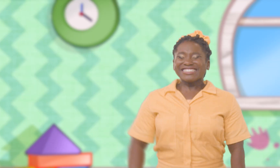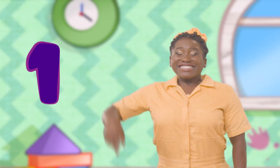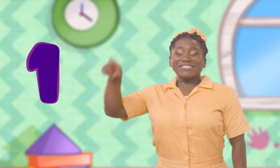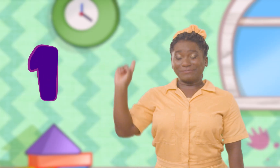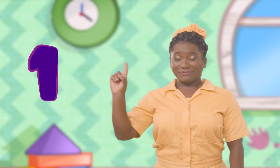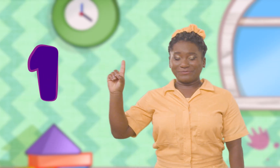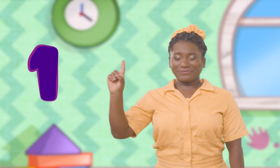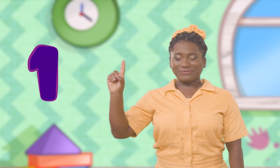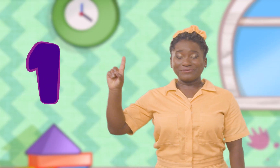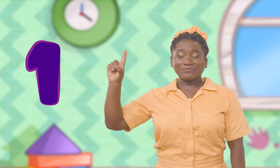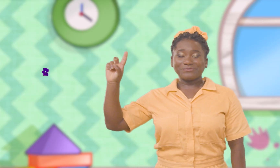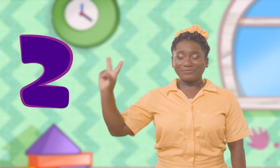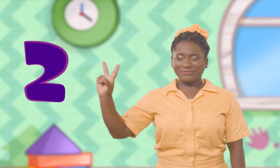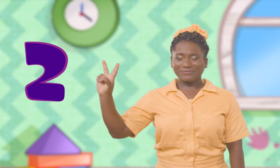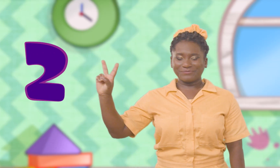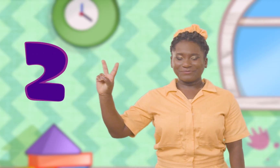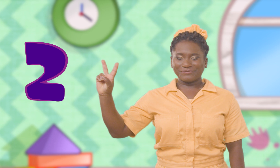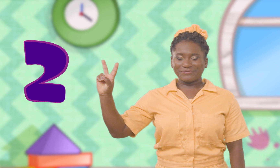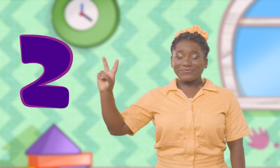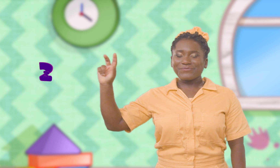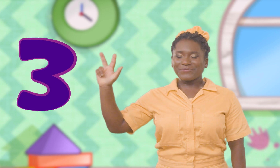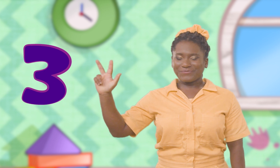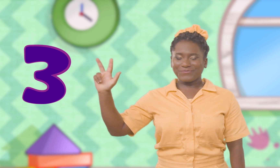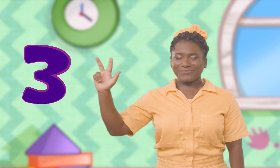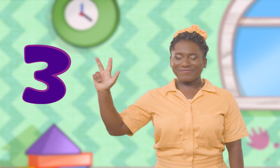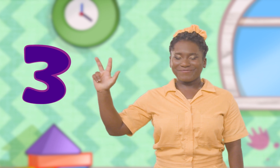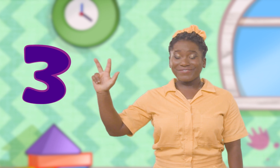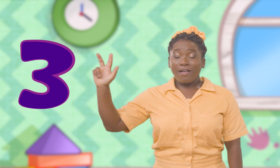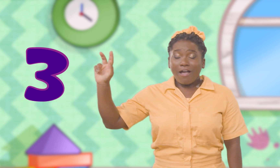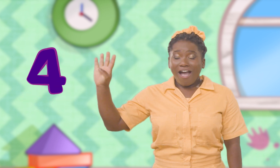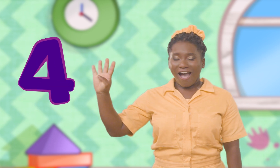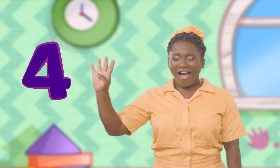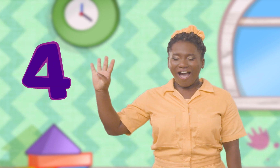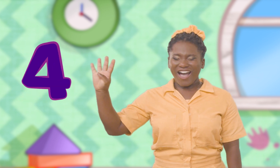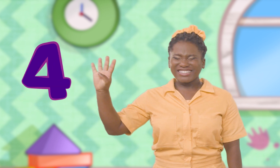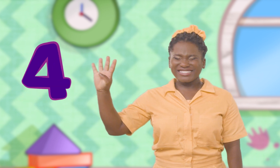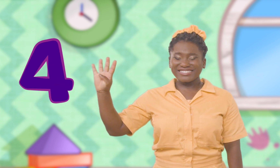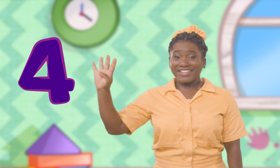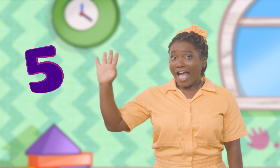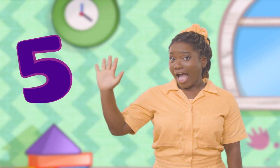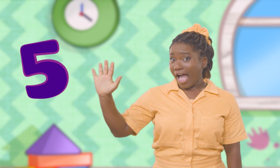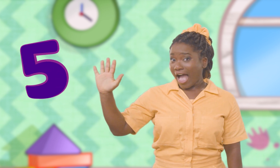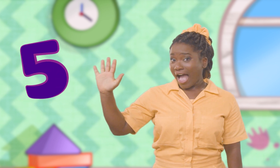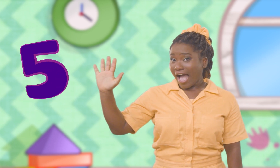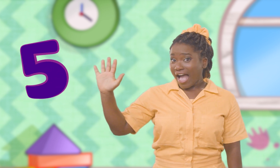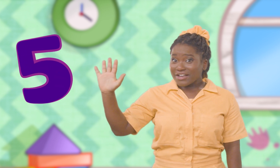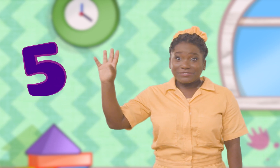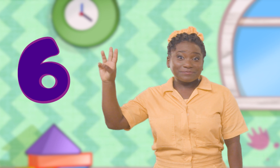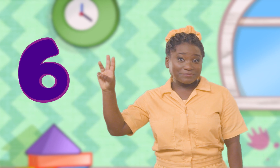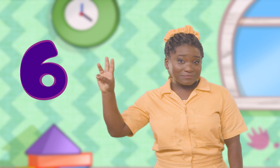1, 2, 3, 4, 5, 6,